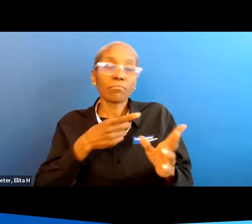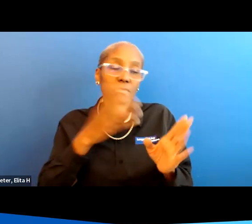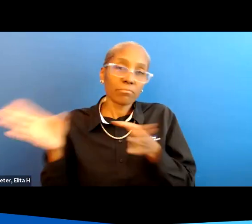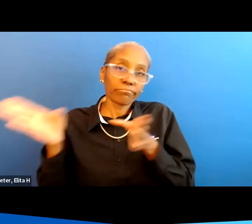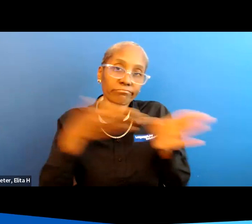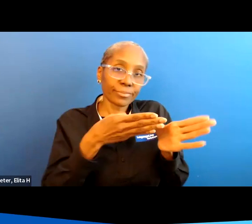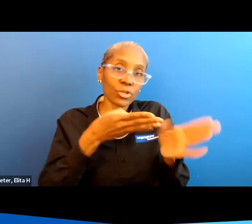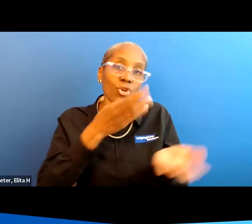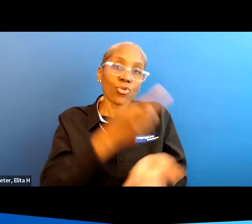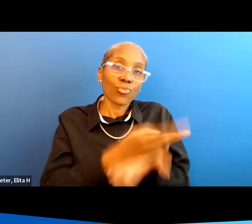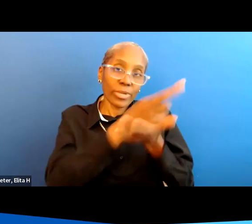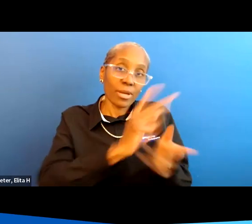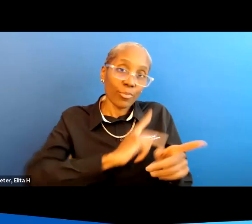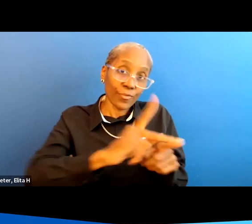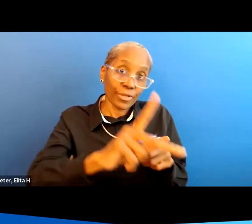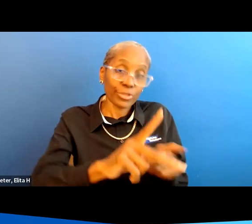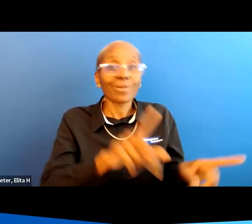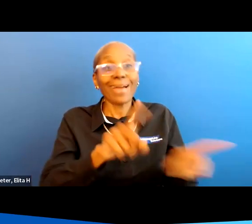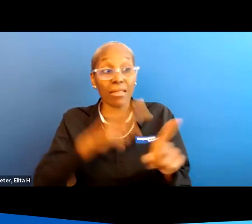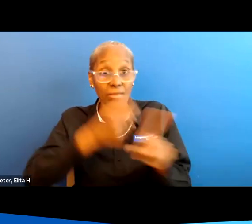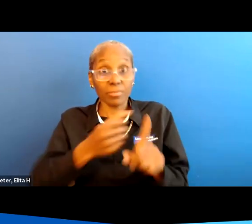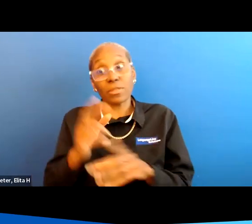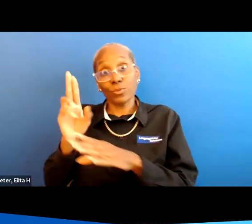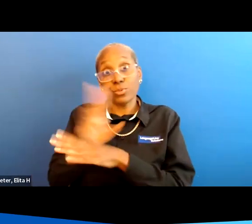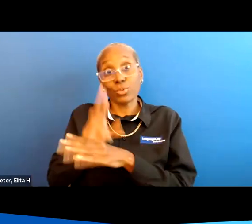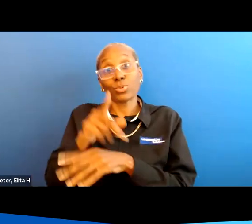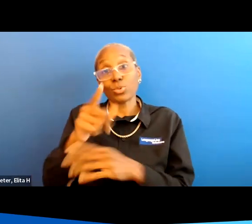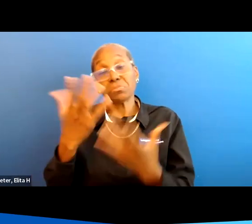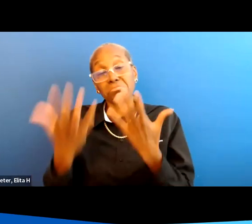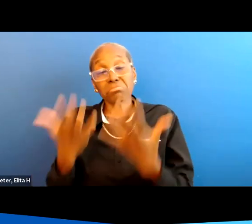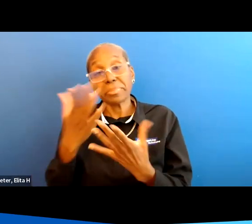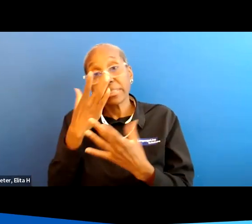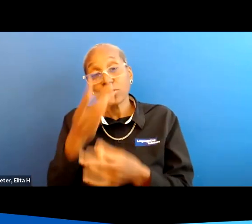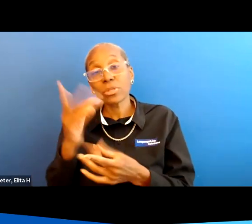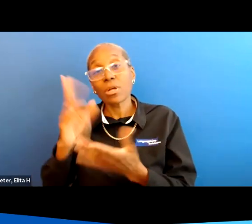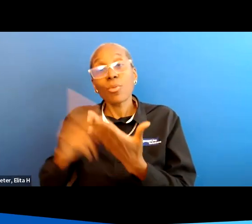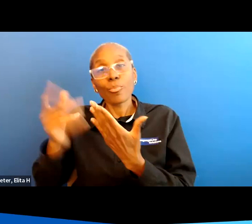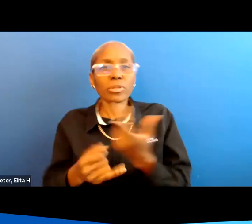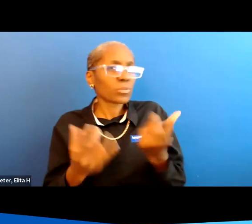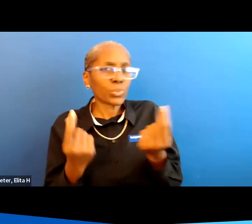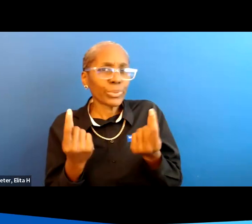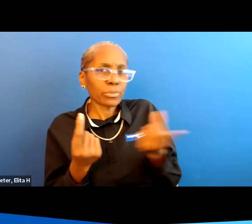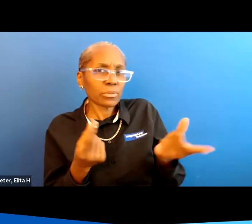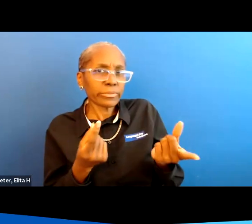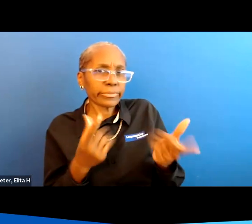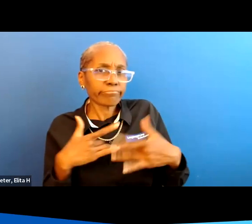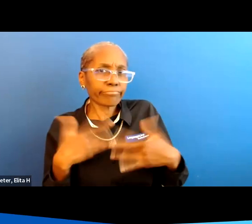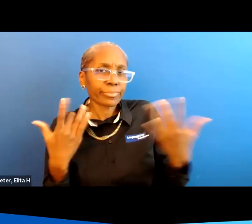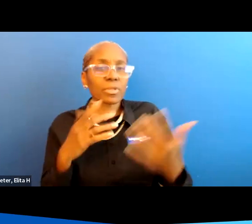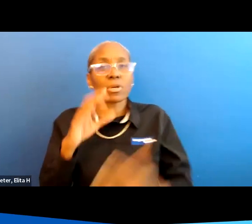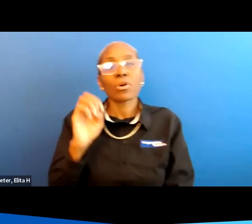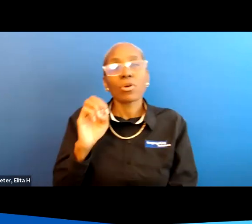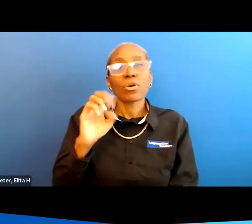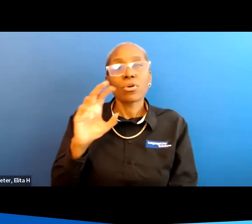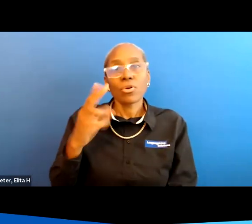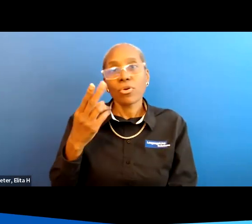but also as a consumer you might be interested in those projects that they're doing if linda erich jones is doing